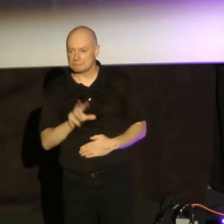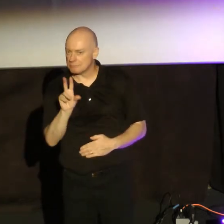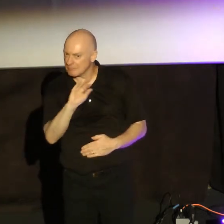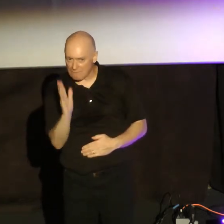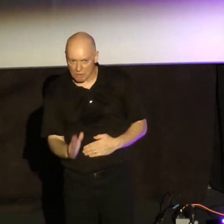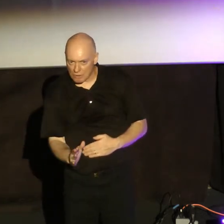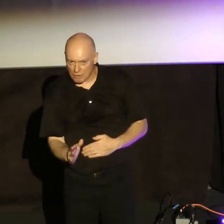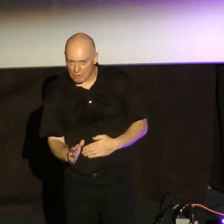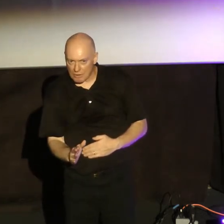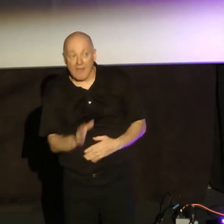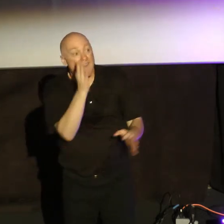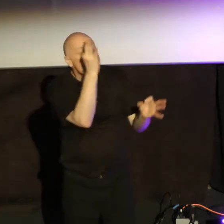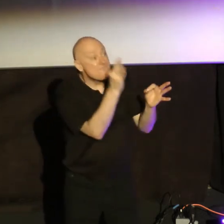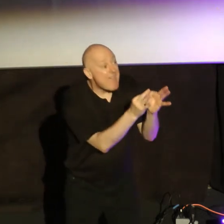Because faith without works is dead.